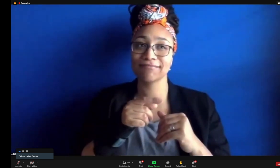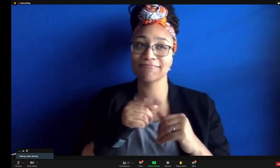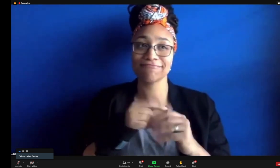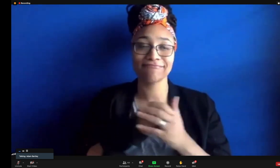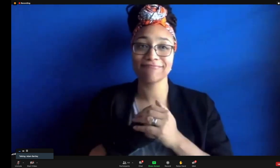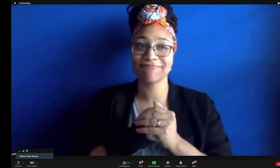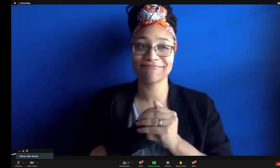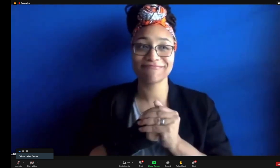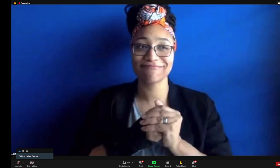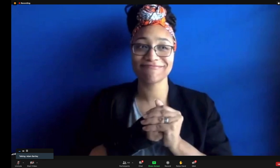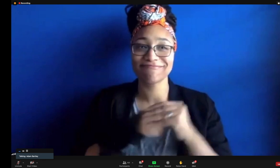that that was, oh,